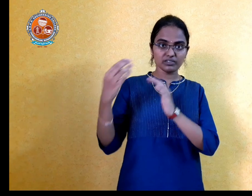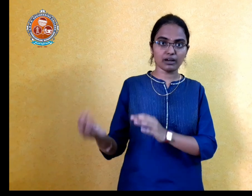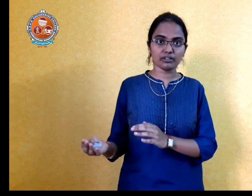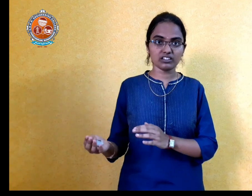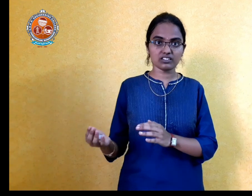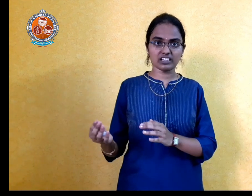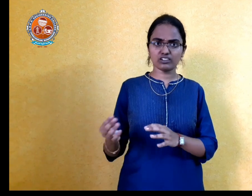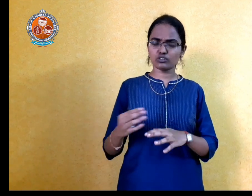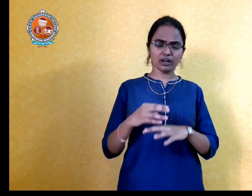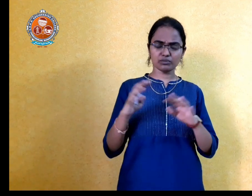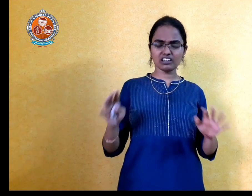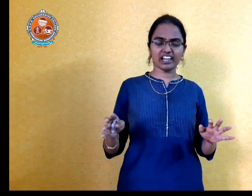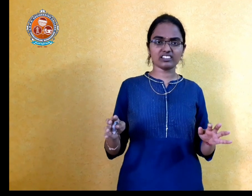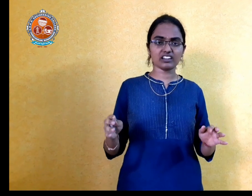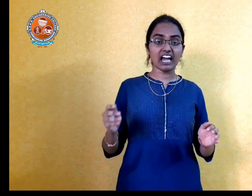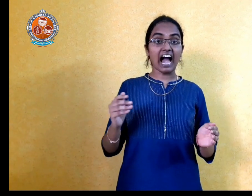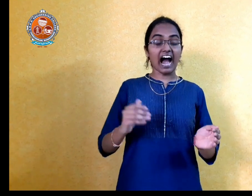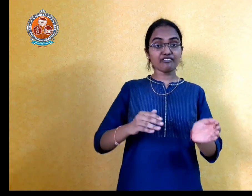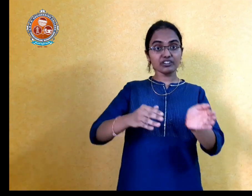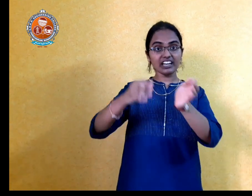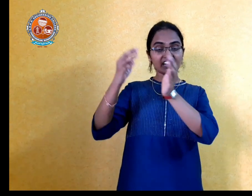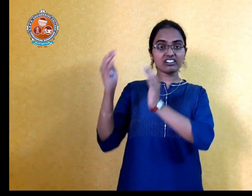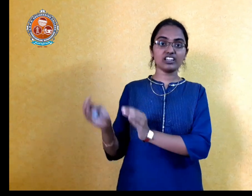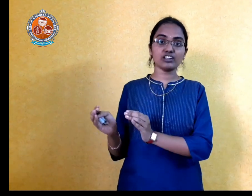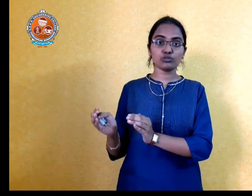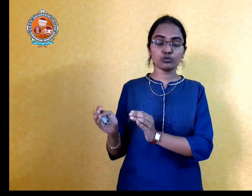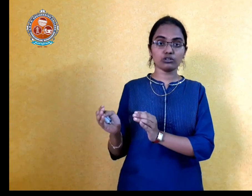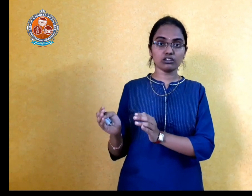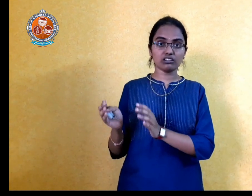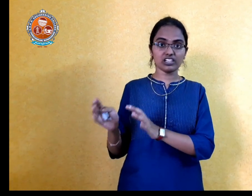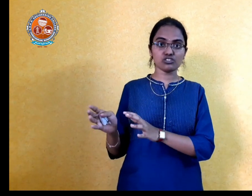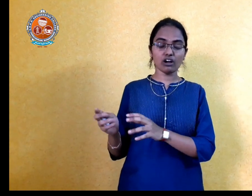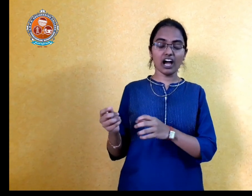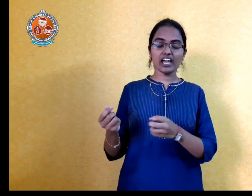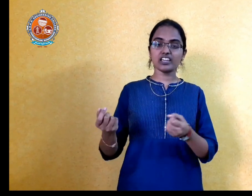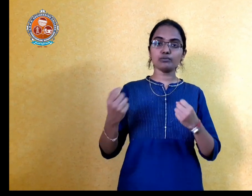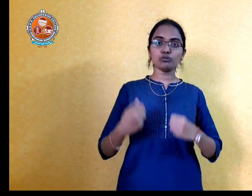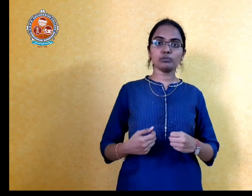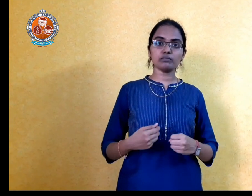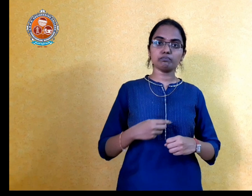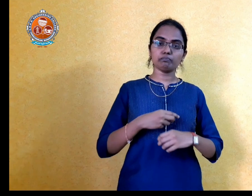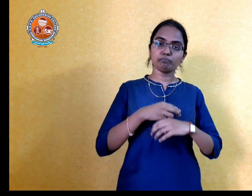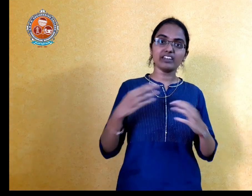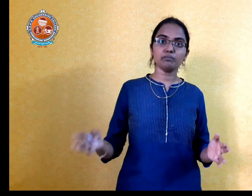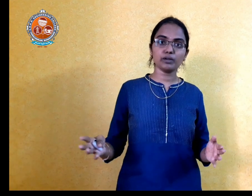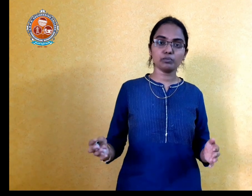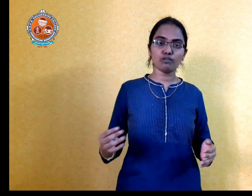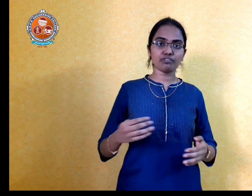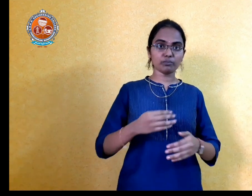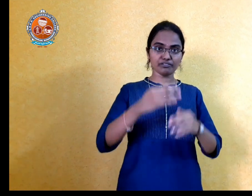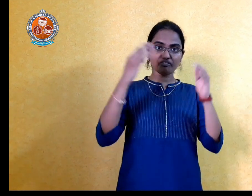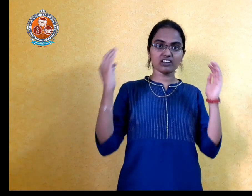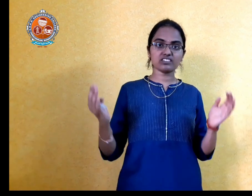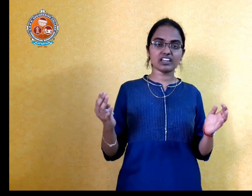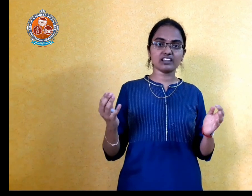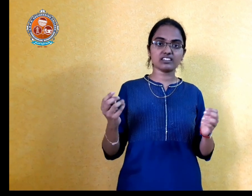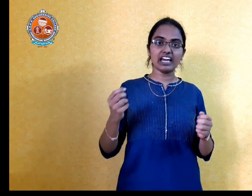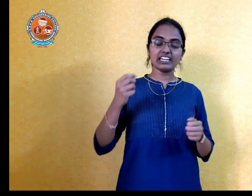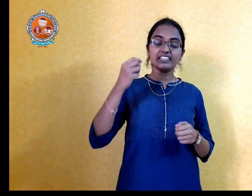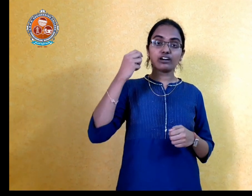some other states or something like that after entering into Richo I came to meet many people from different states their